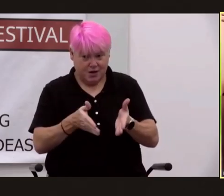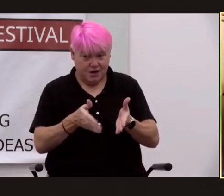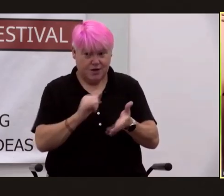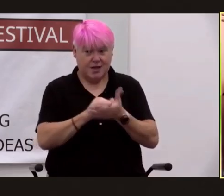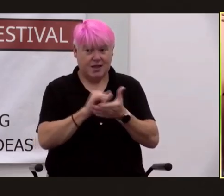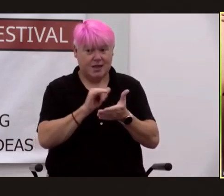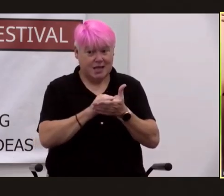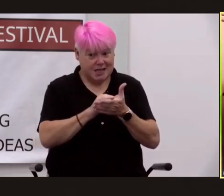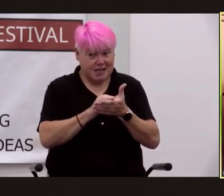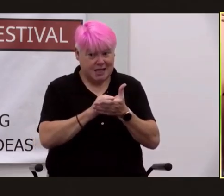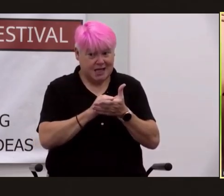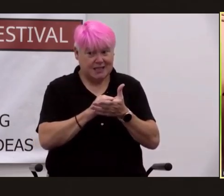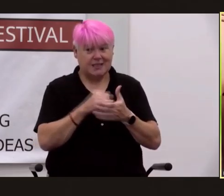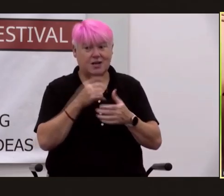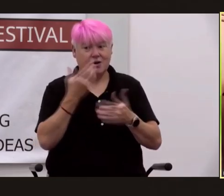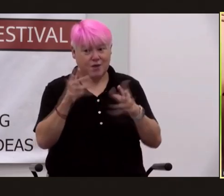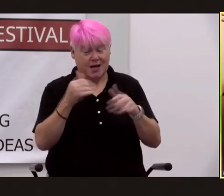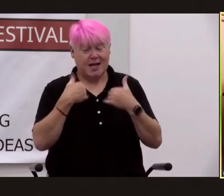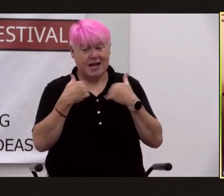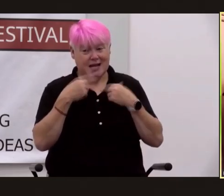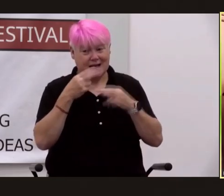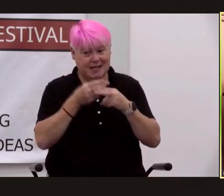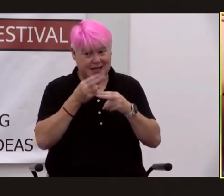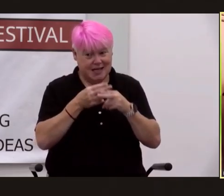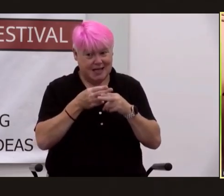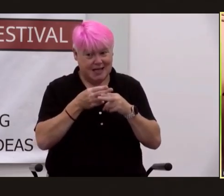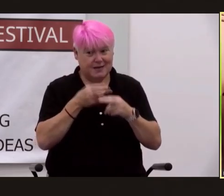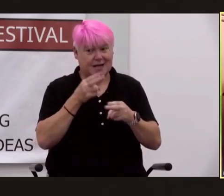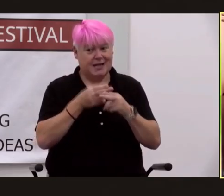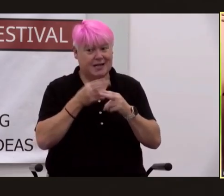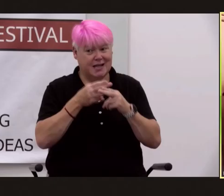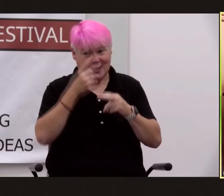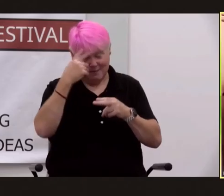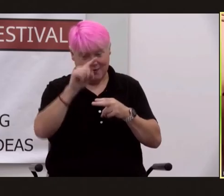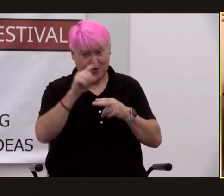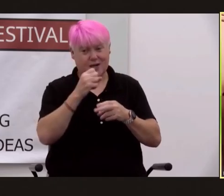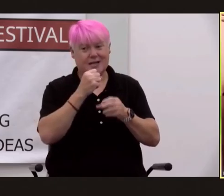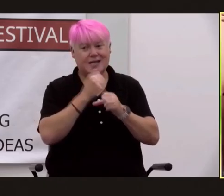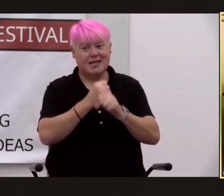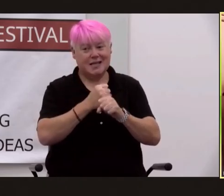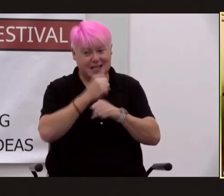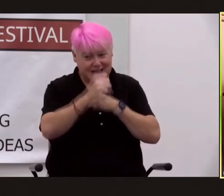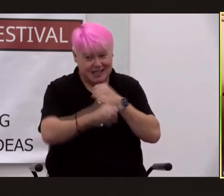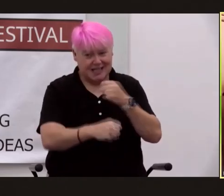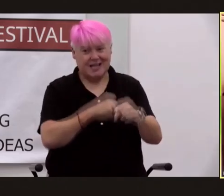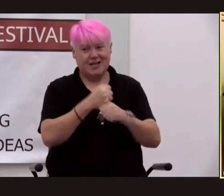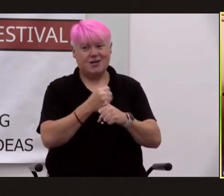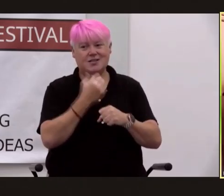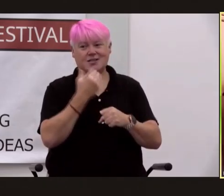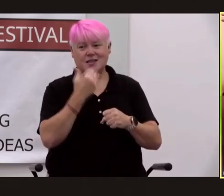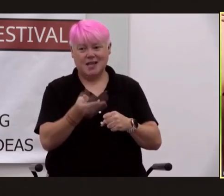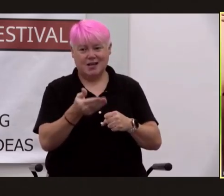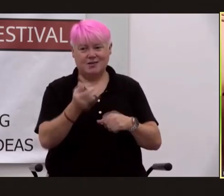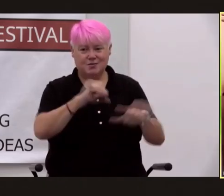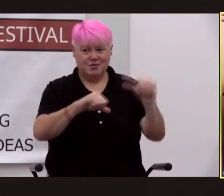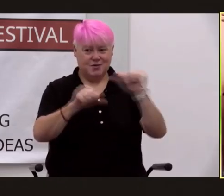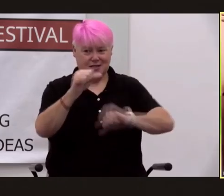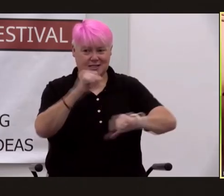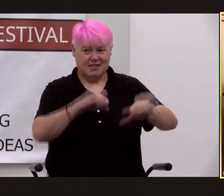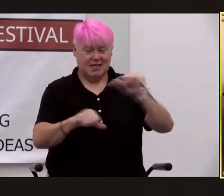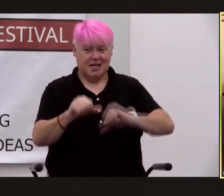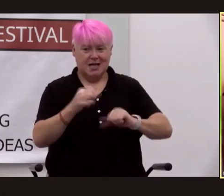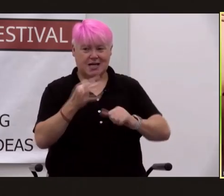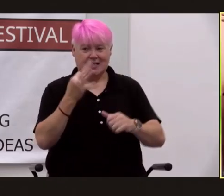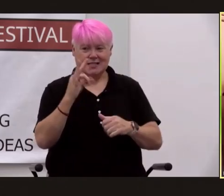already had a name it had had a name for decades thanks to a science fiction writer h.g wells who